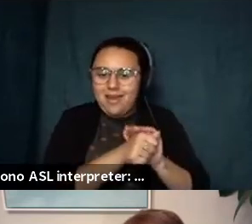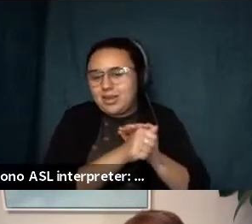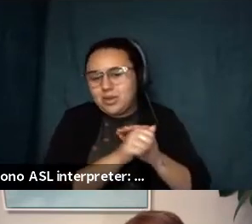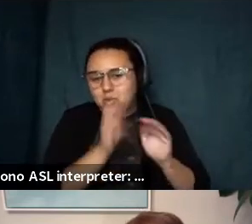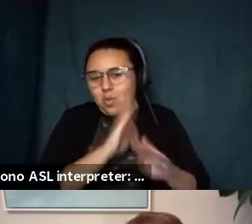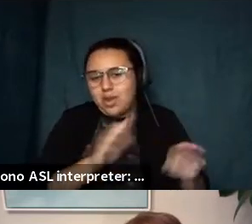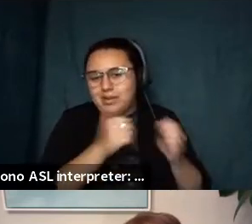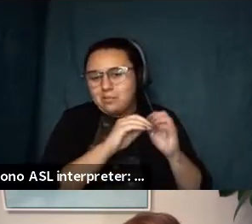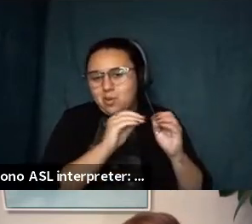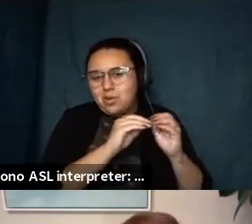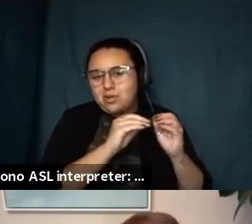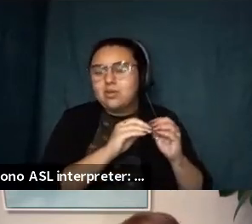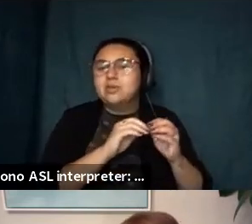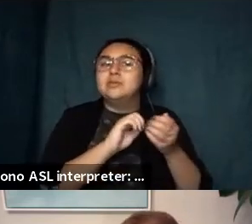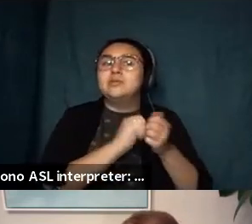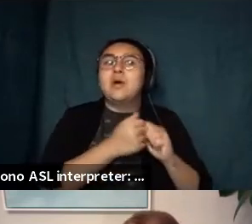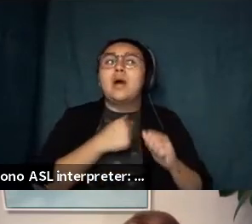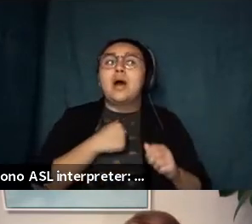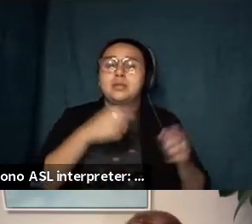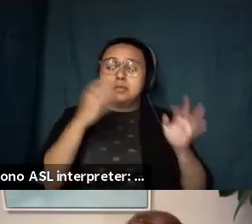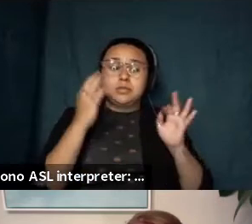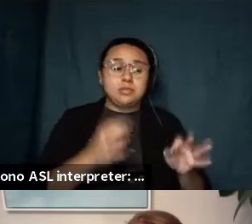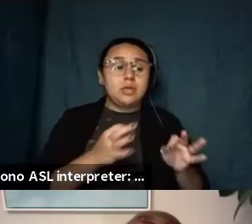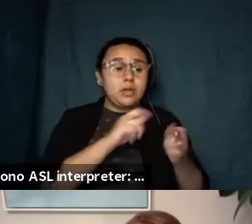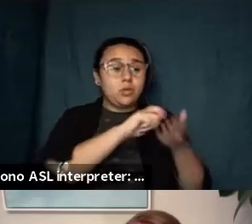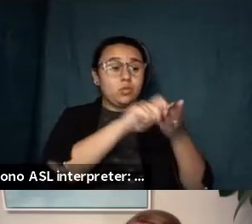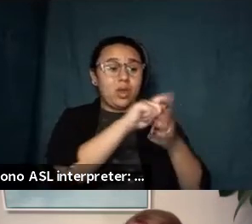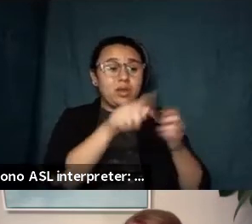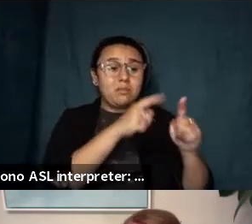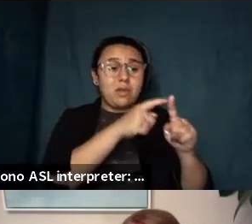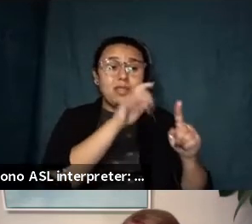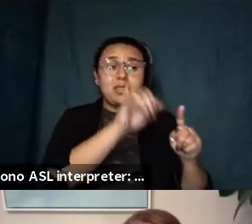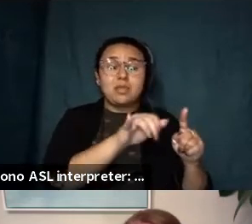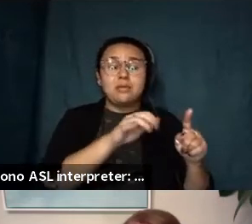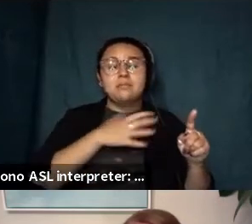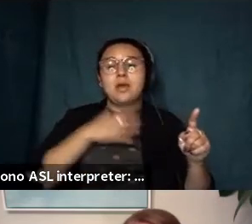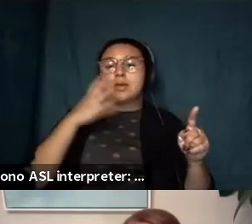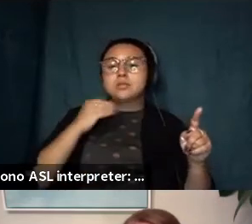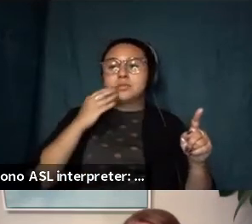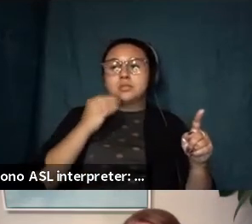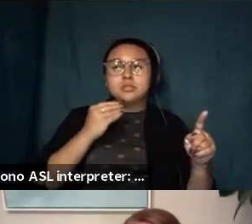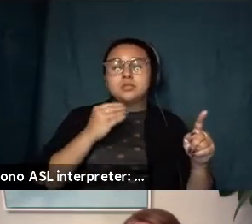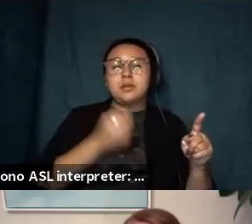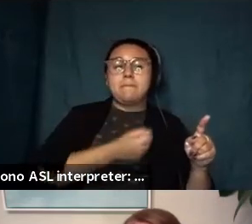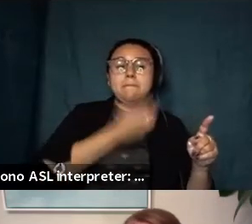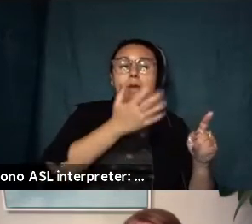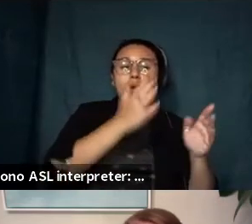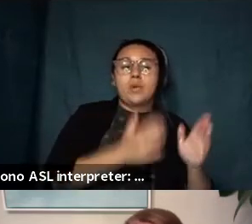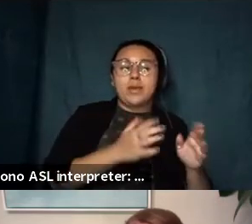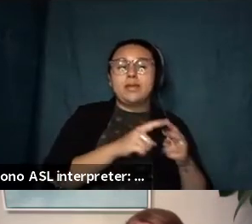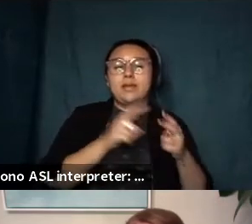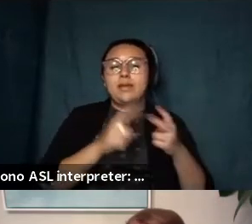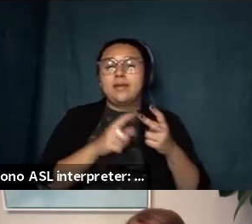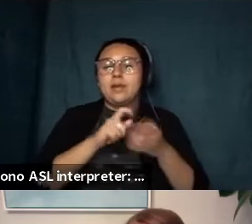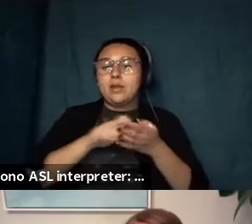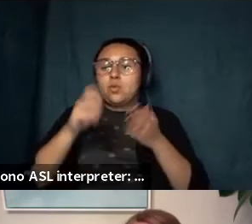about it well my experience of being a poet is and a writer is that you don't actually get to